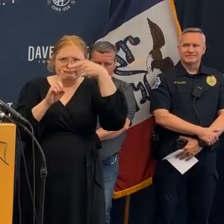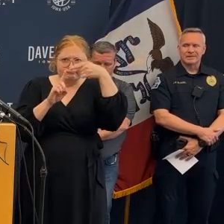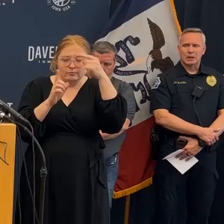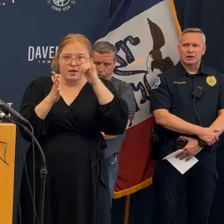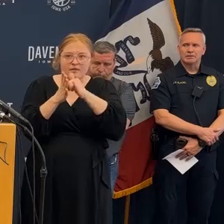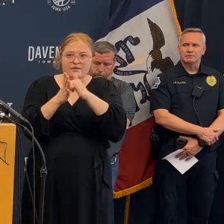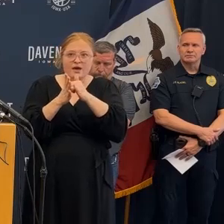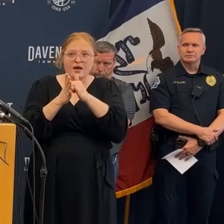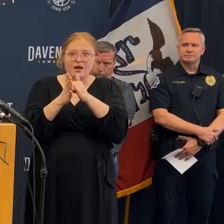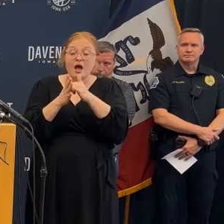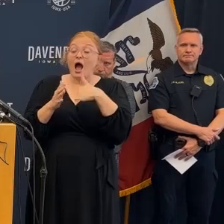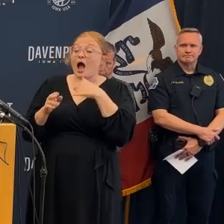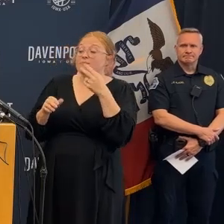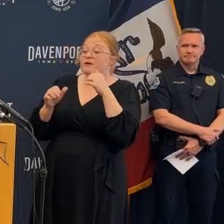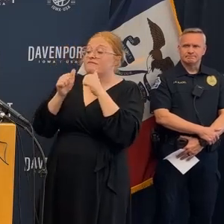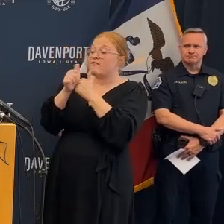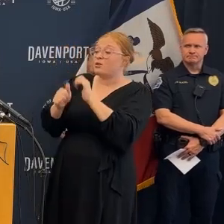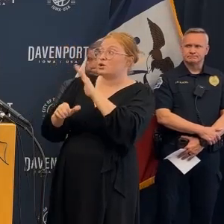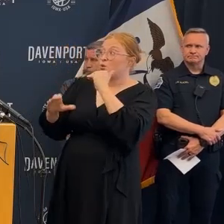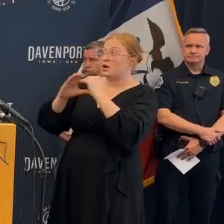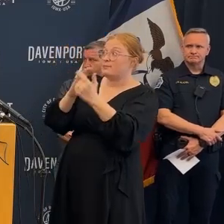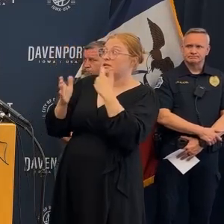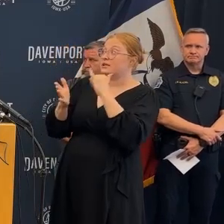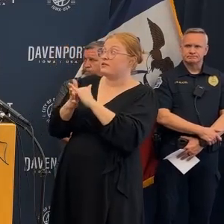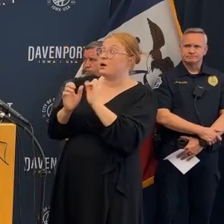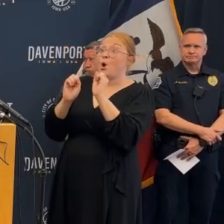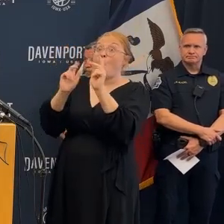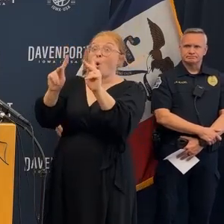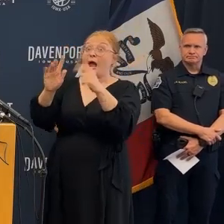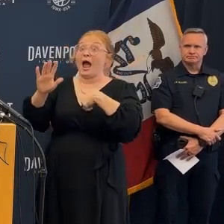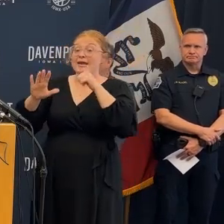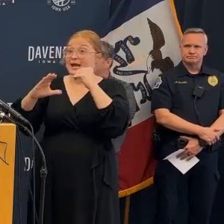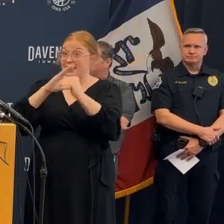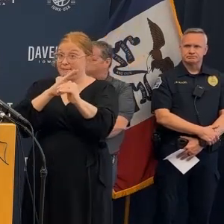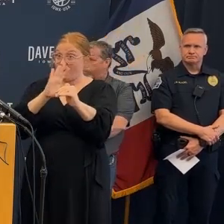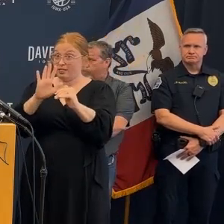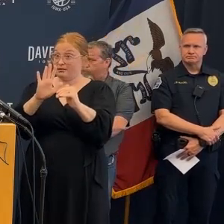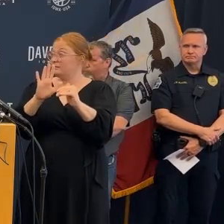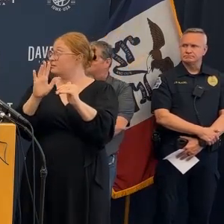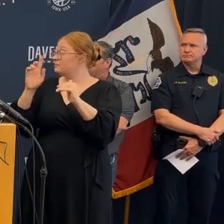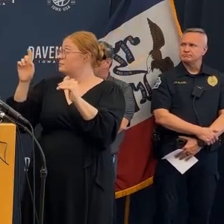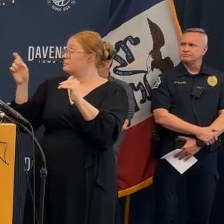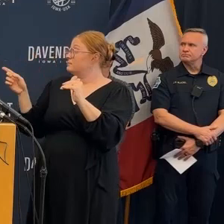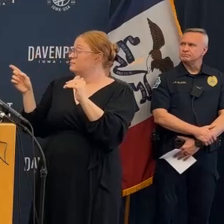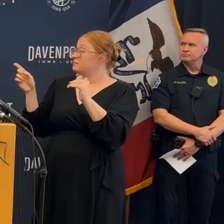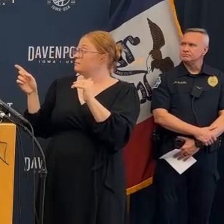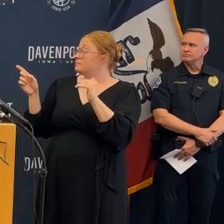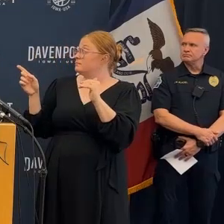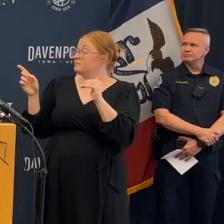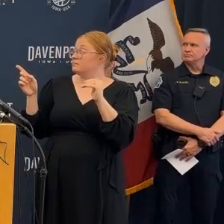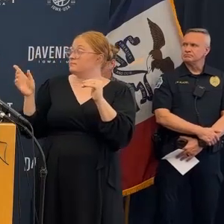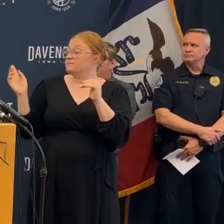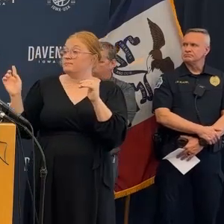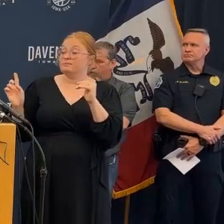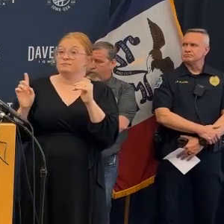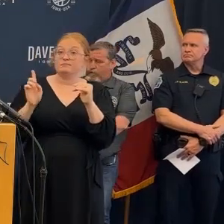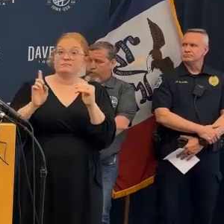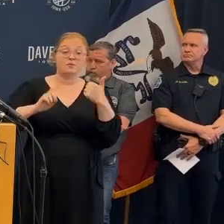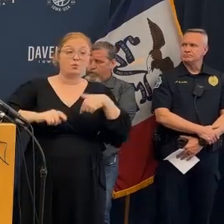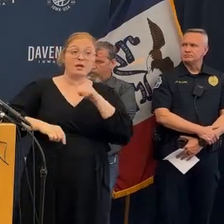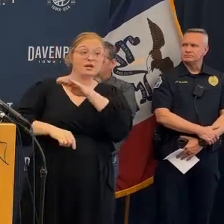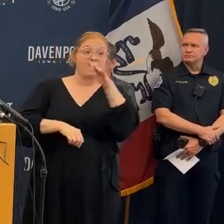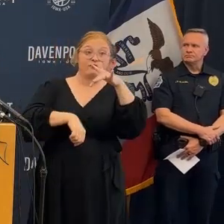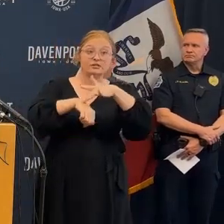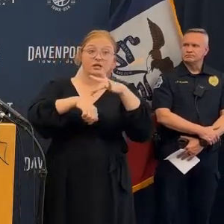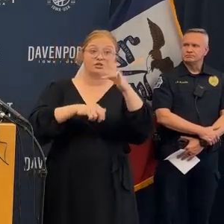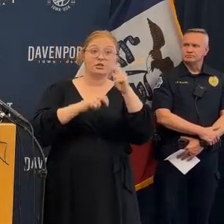you did not see anything moving towards that building and in florida when the condo collapsed it took 10 days before they decided to demo why were you guys so